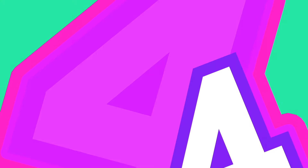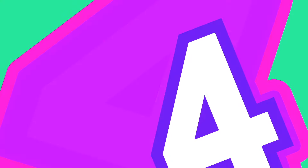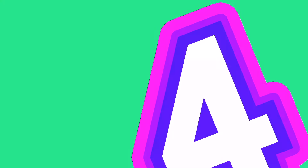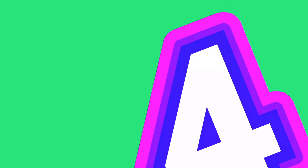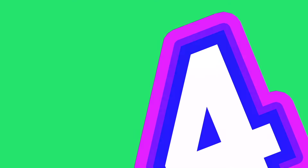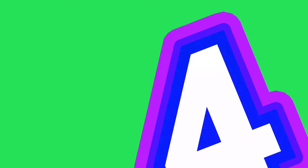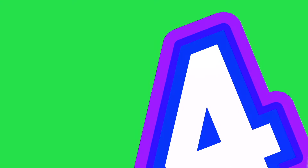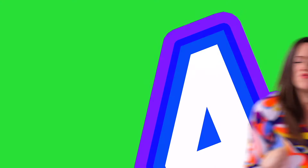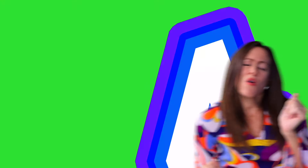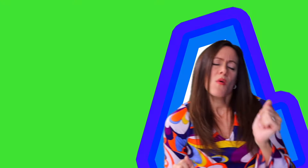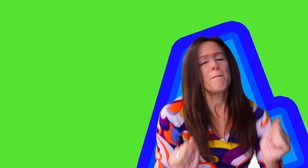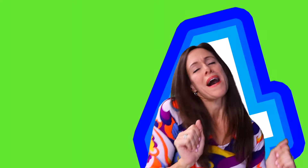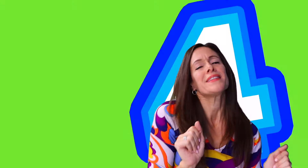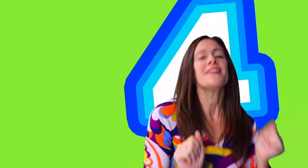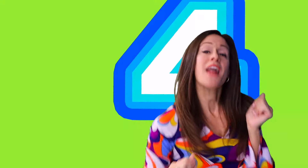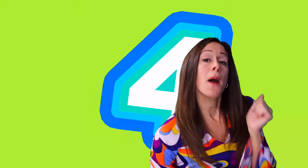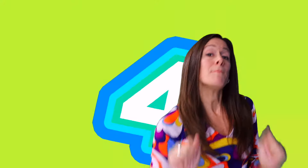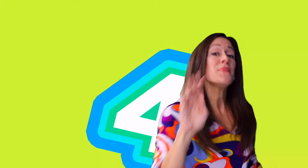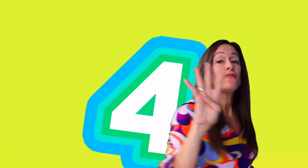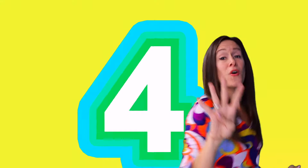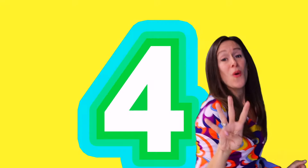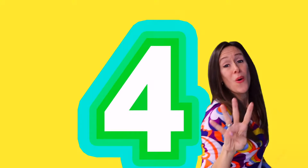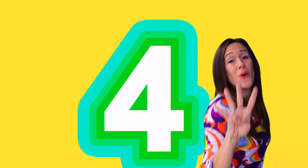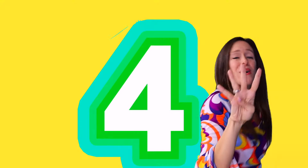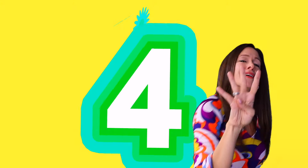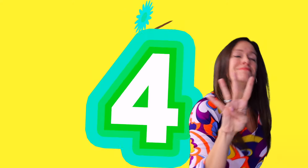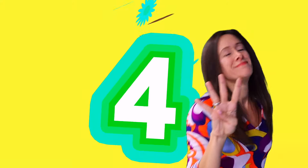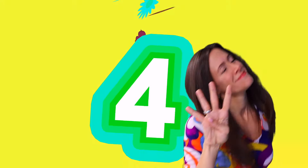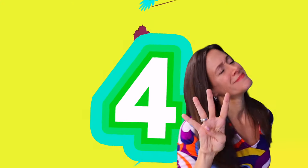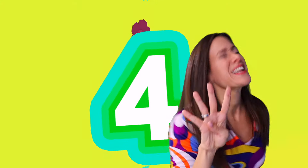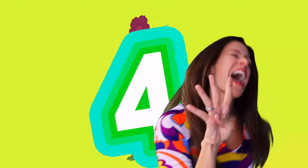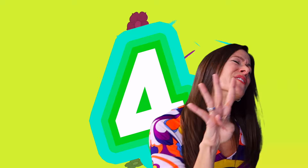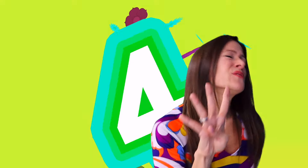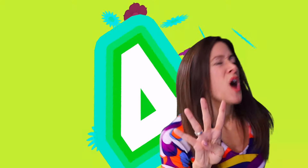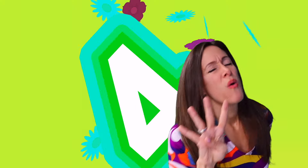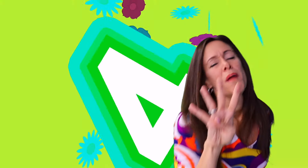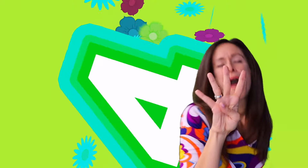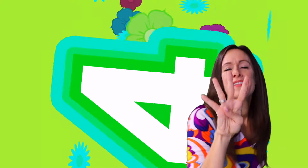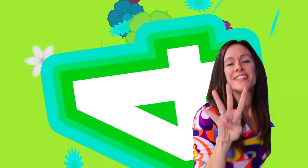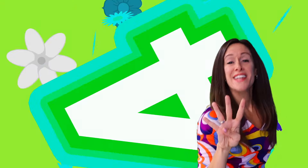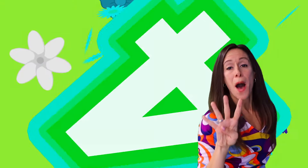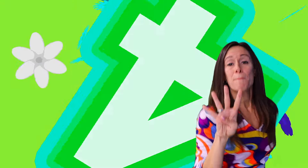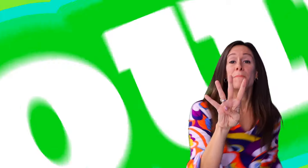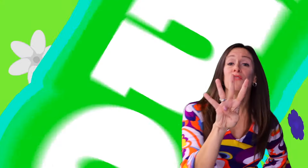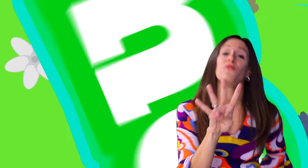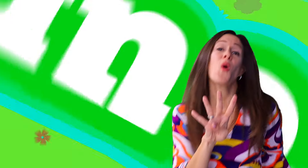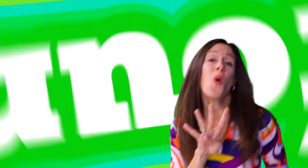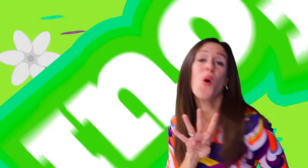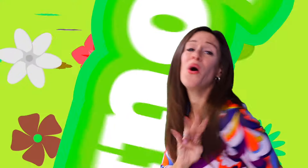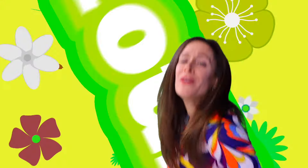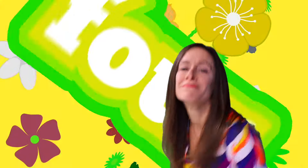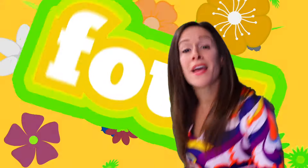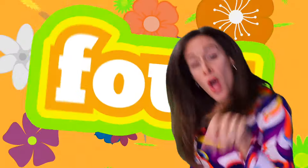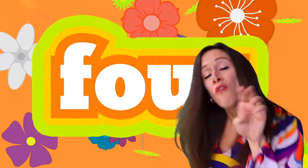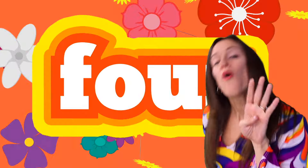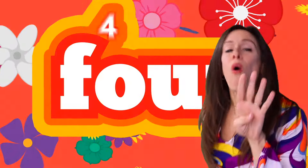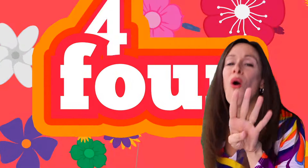Now you know about the number four Now you know about the number four Four,